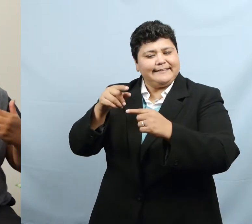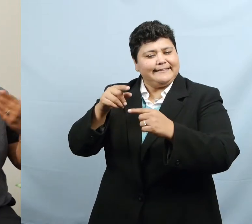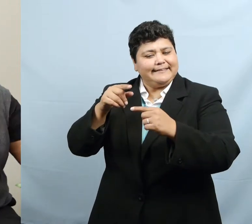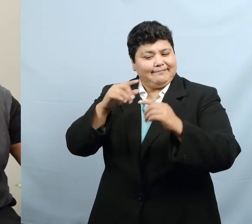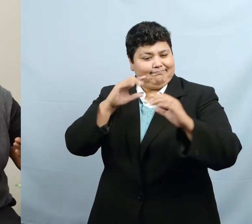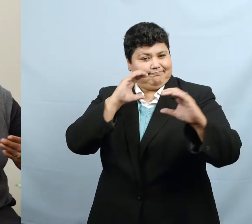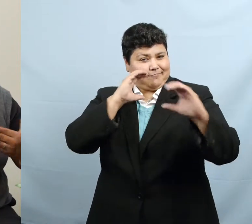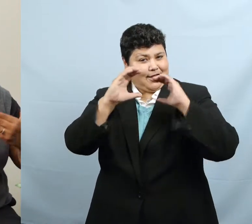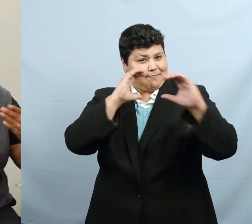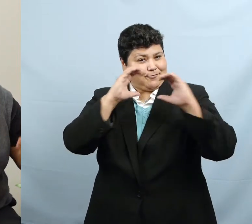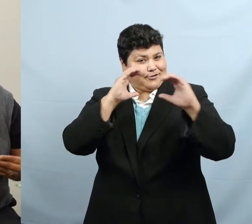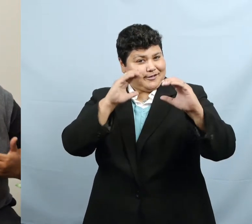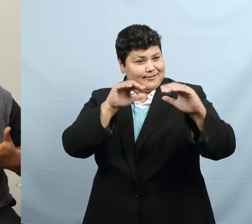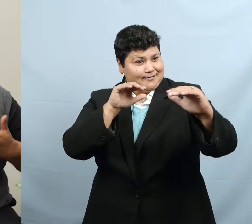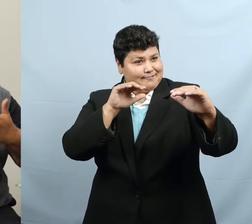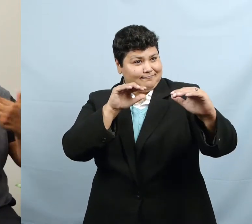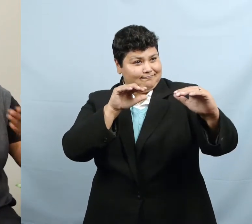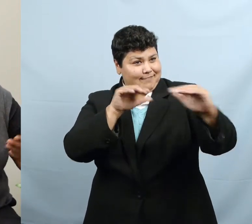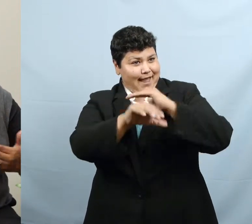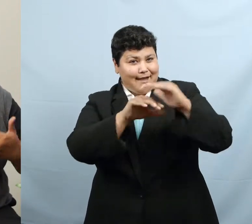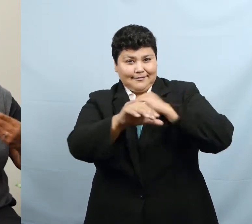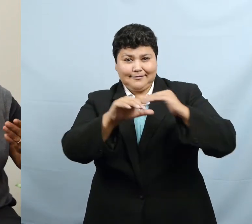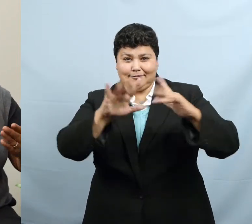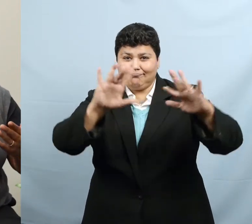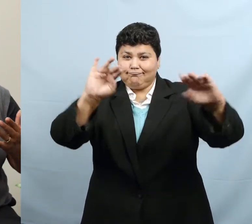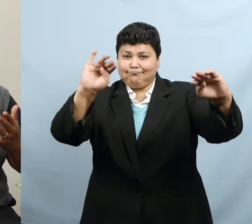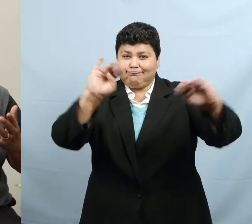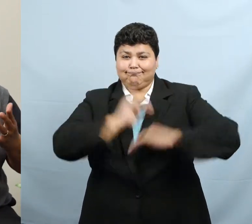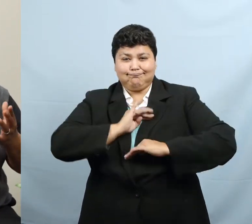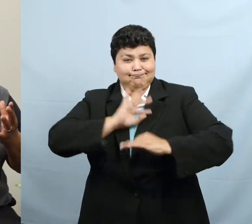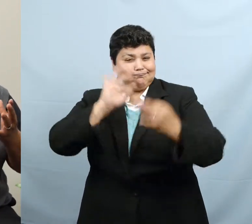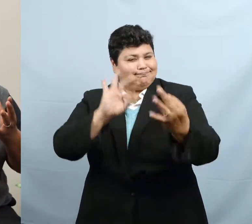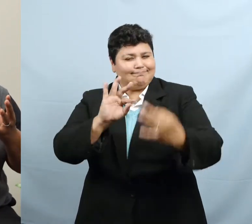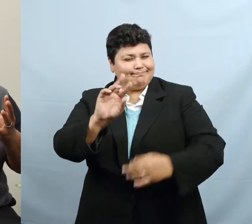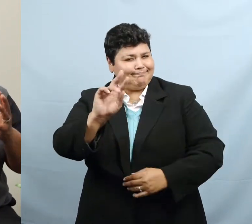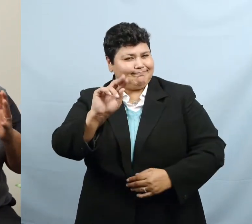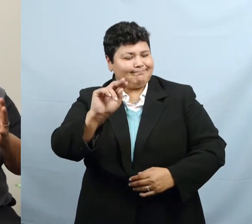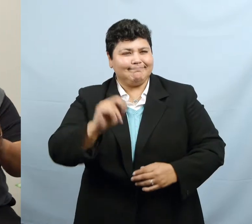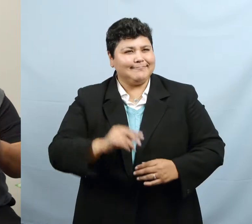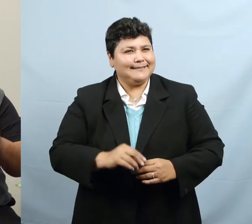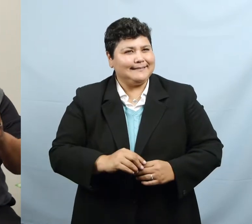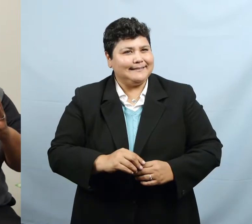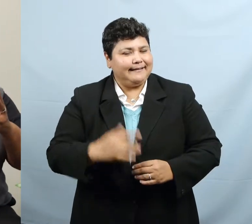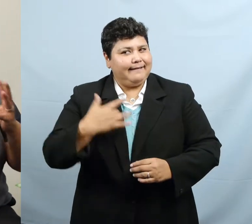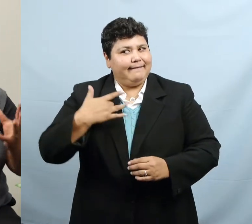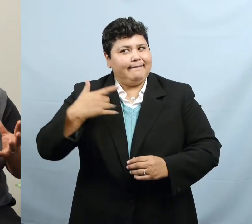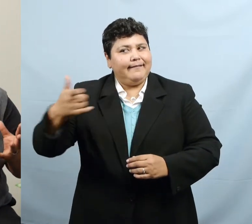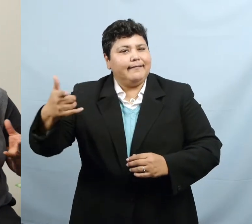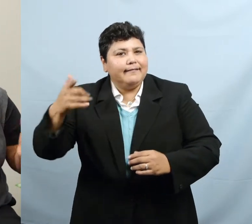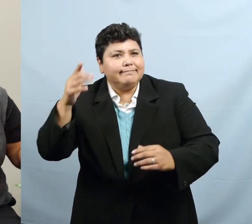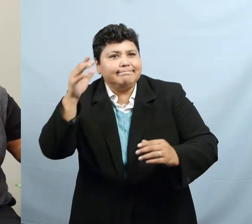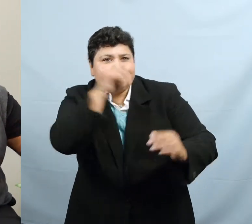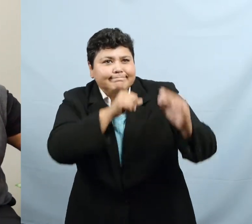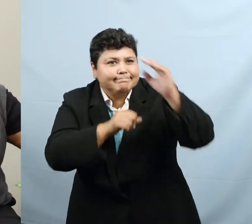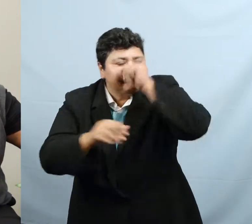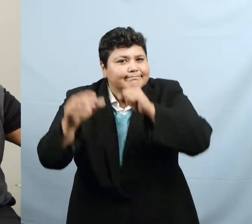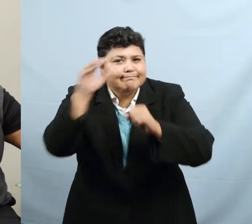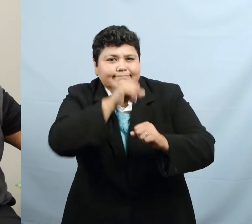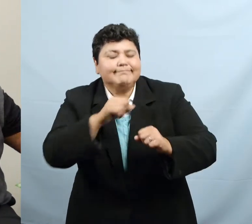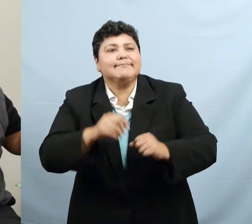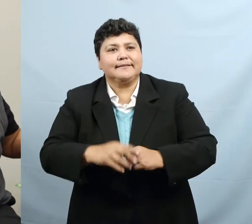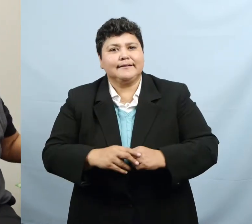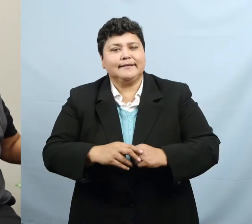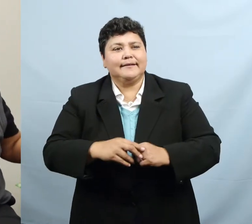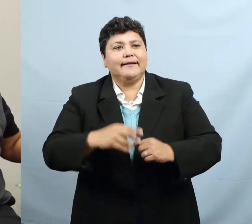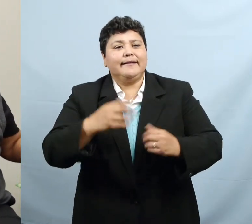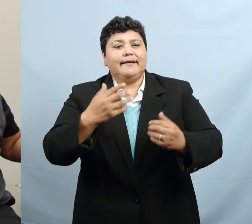It seems like information was provided and the conversation flowed but there was nuances and things that the